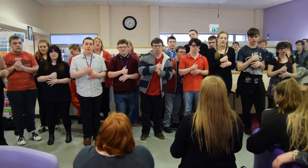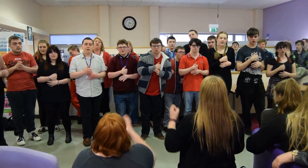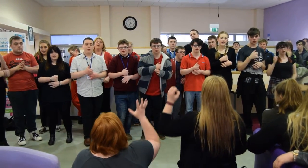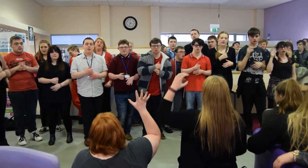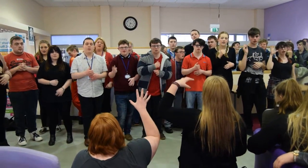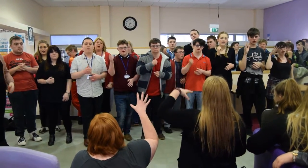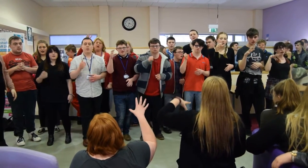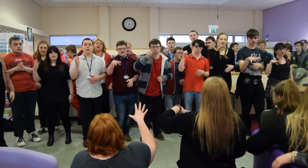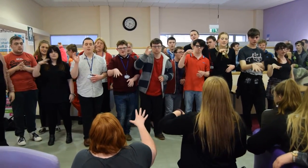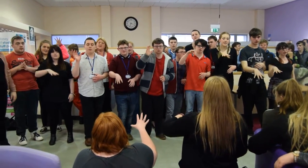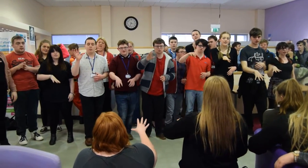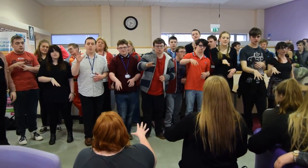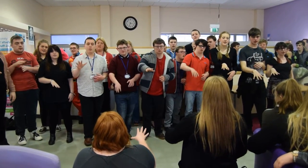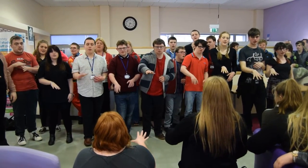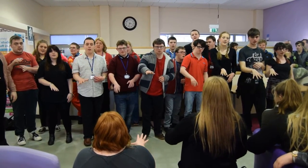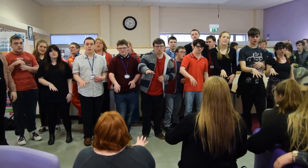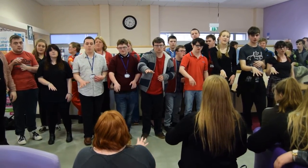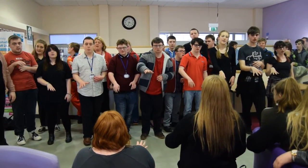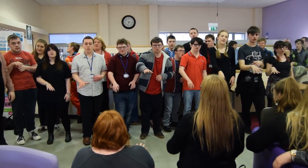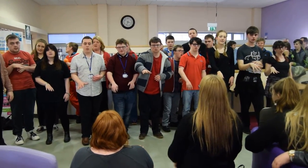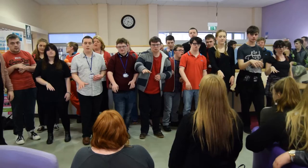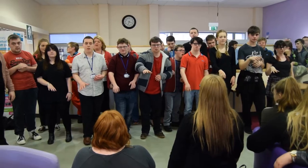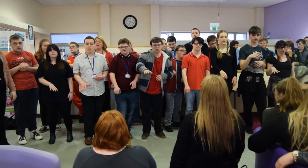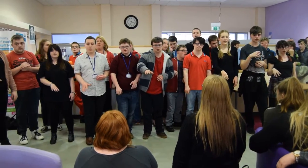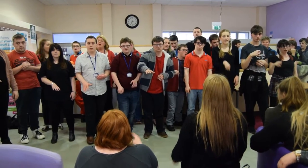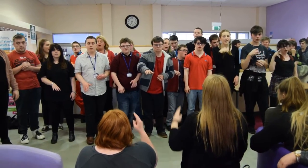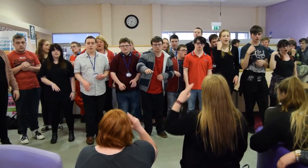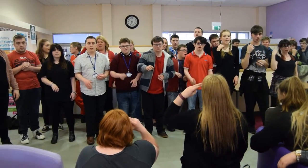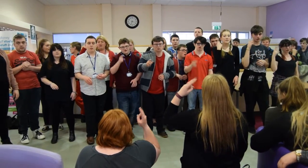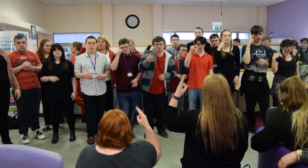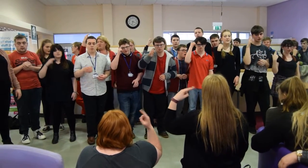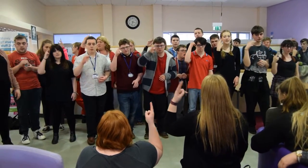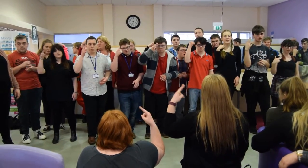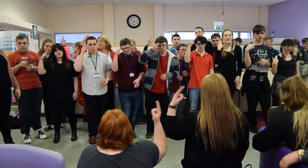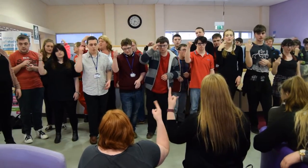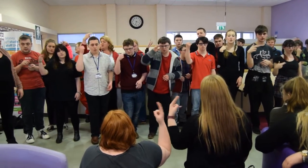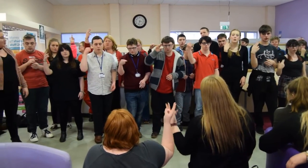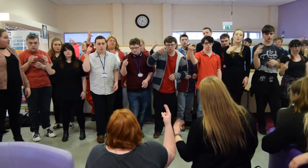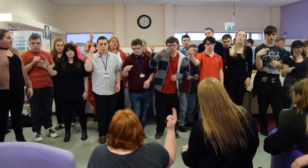the light was dimming, and the dream was true,